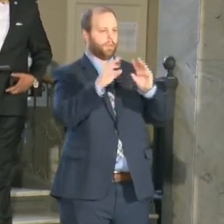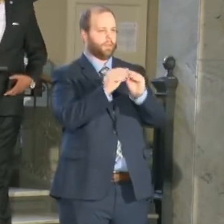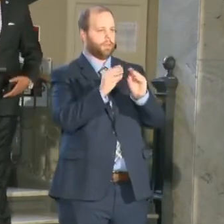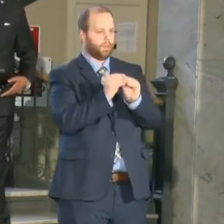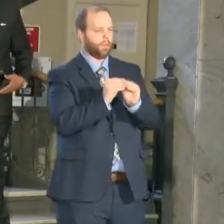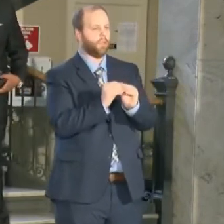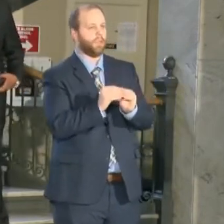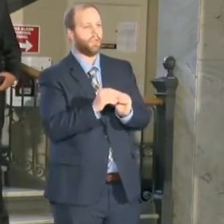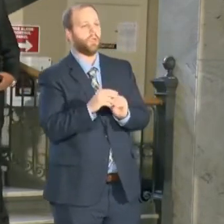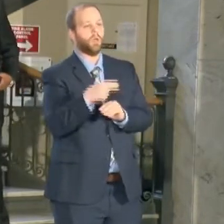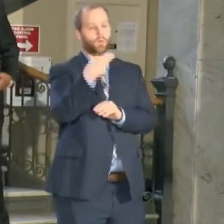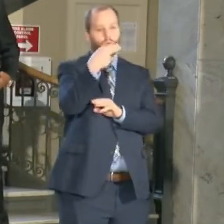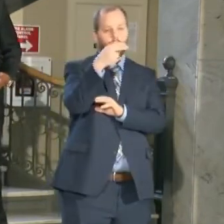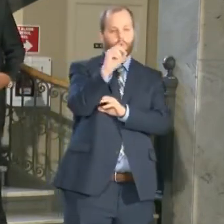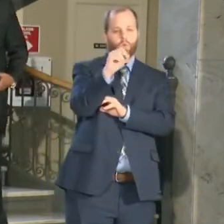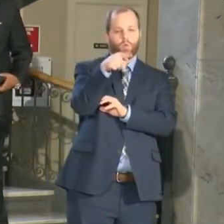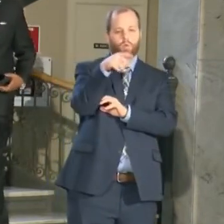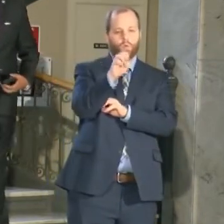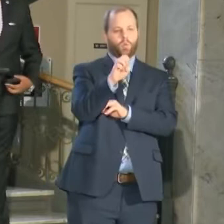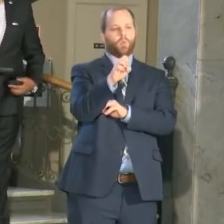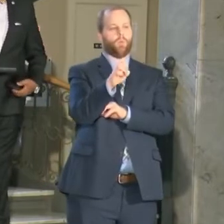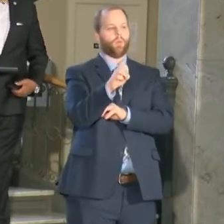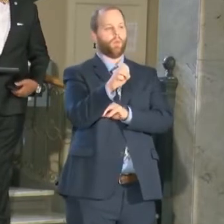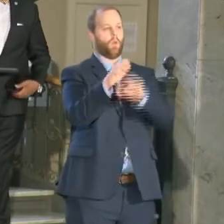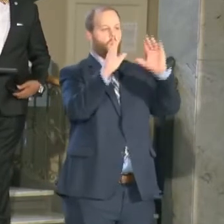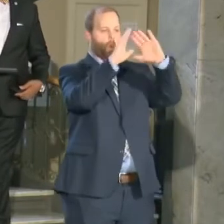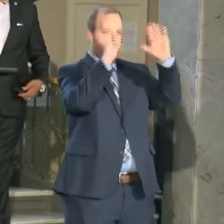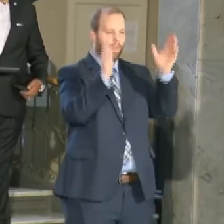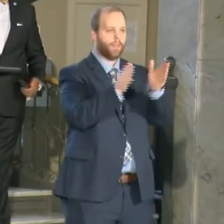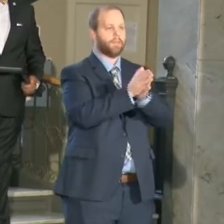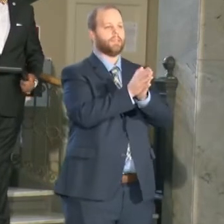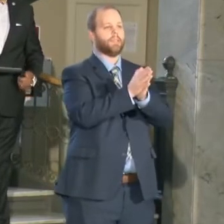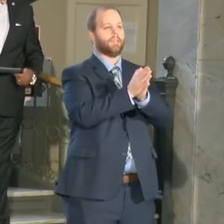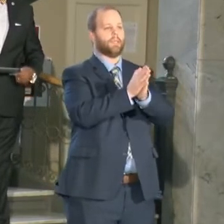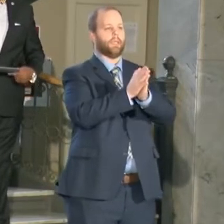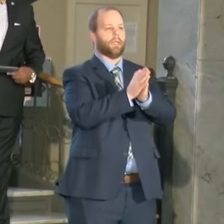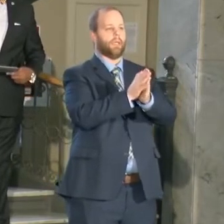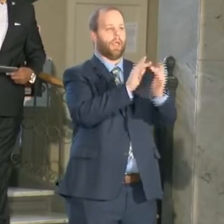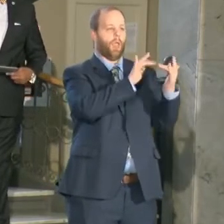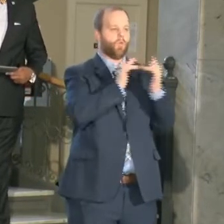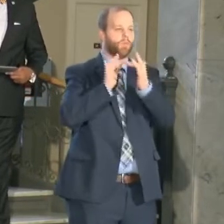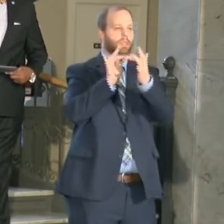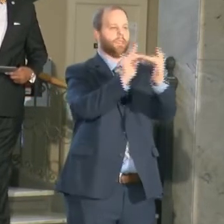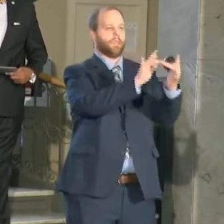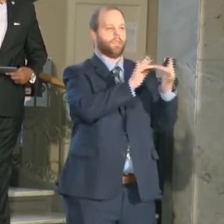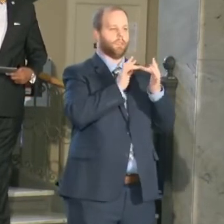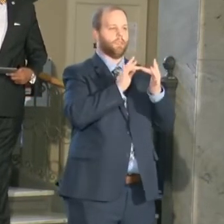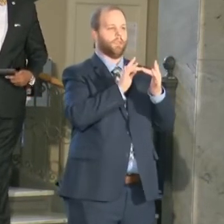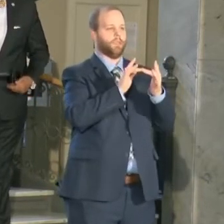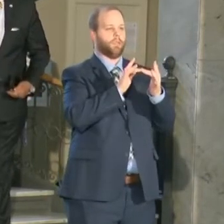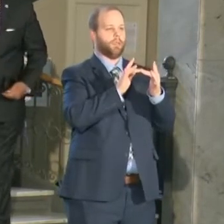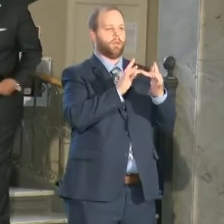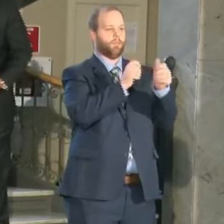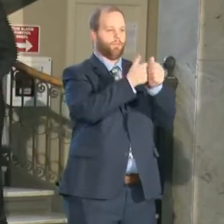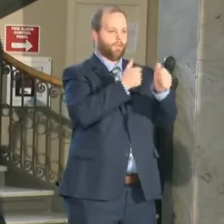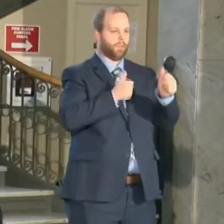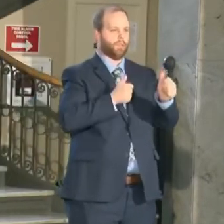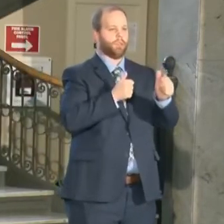prevention in each neighborhood holistic outreach prevention and in each neighborhood mr sanders